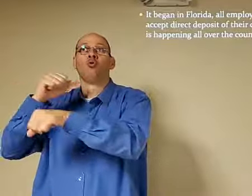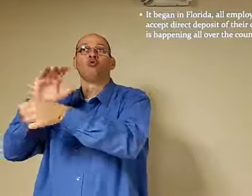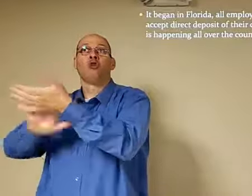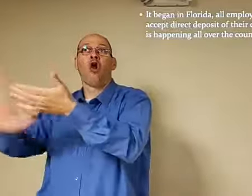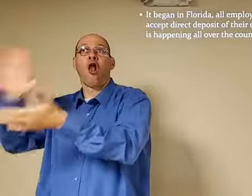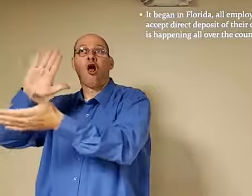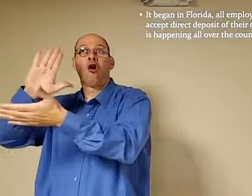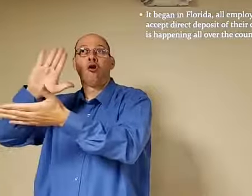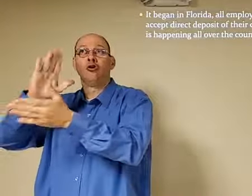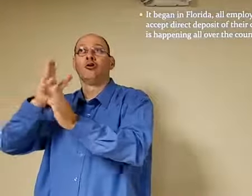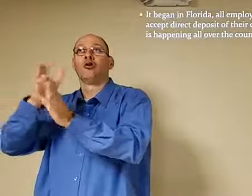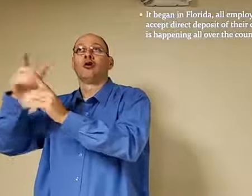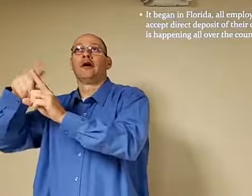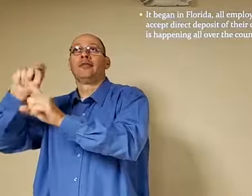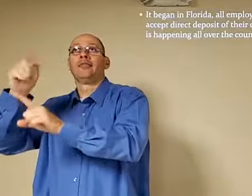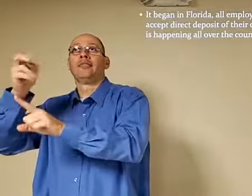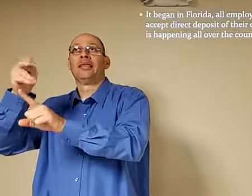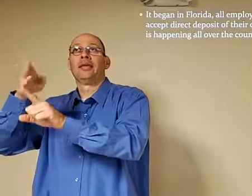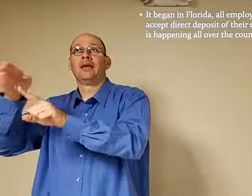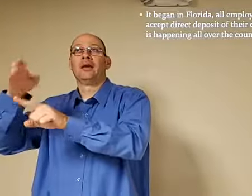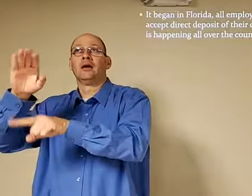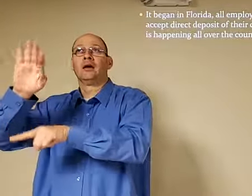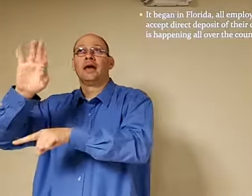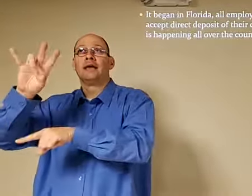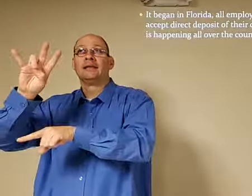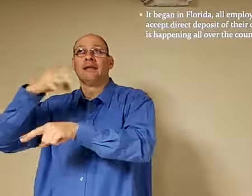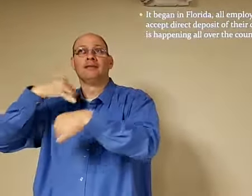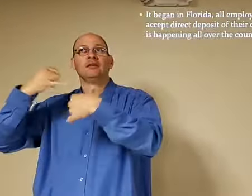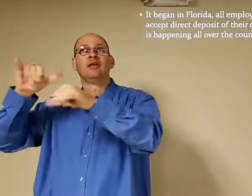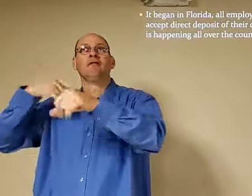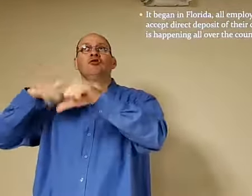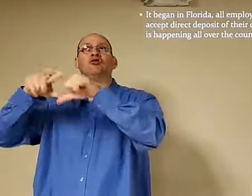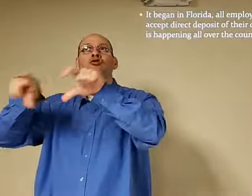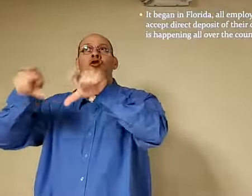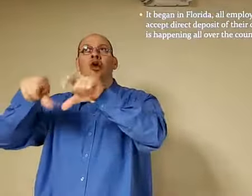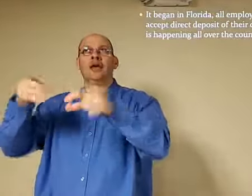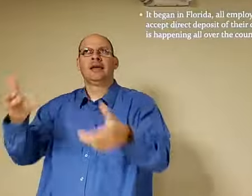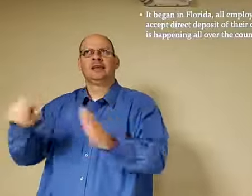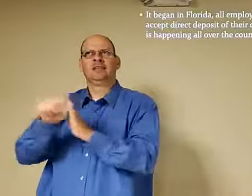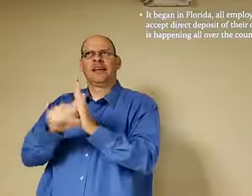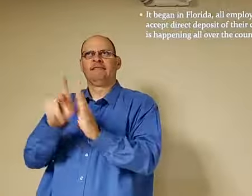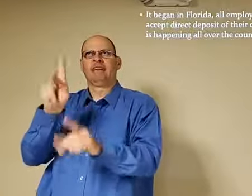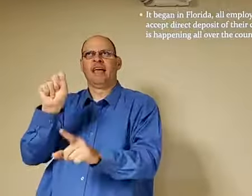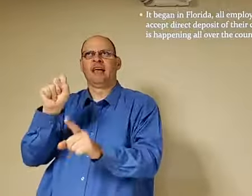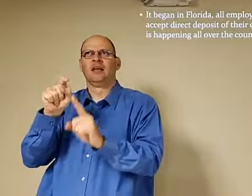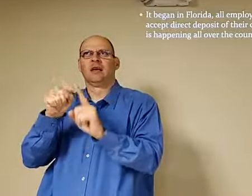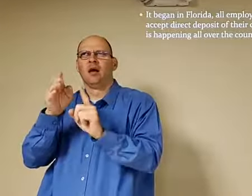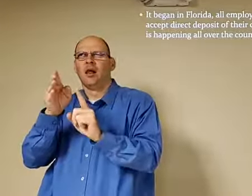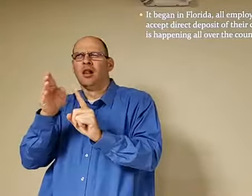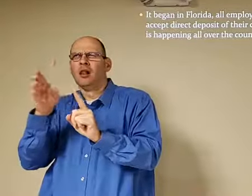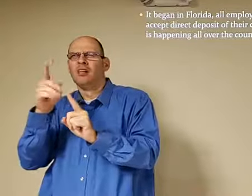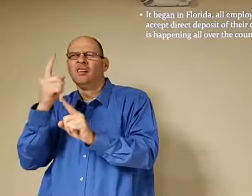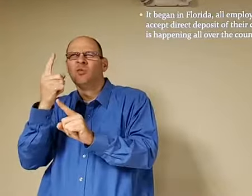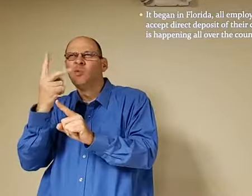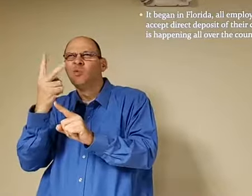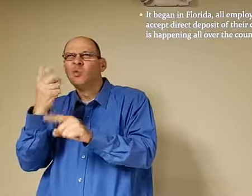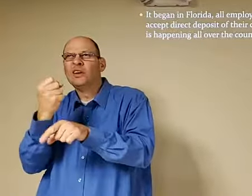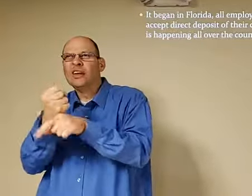I remember I was in college and I still had a check and then I said I had a check. sometime